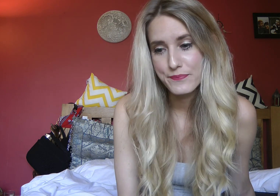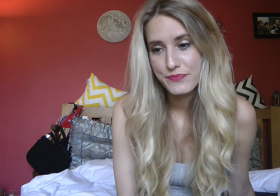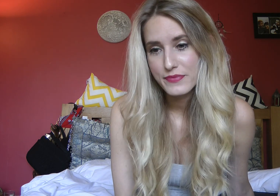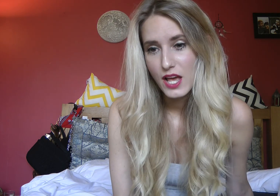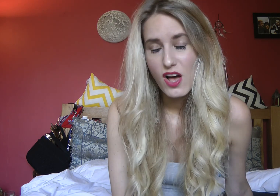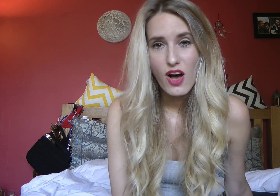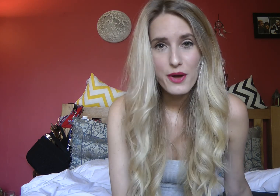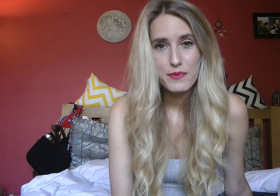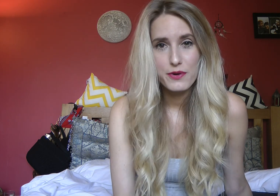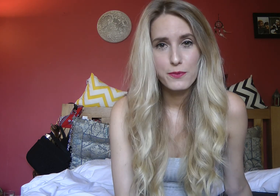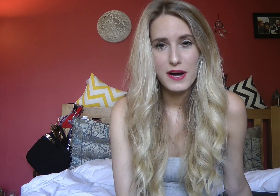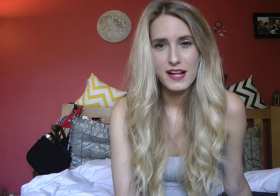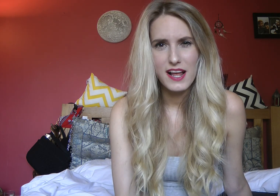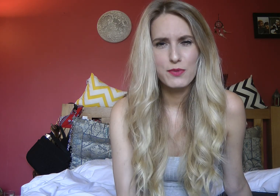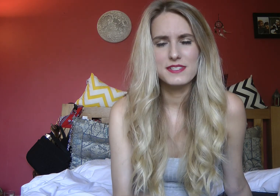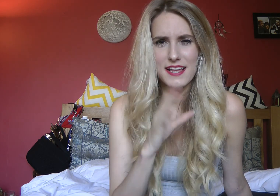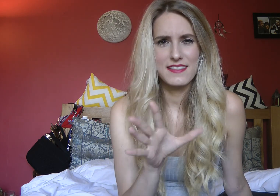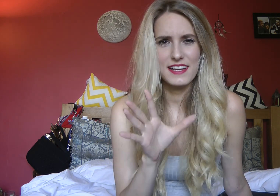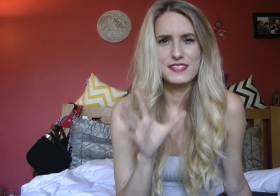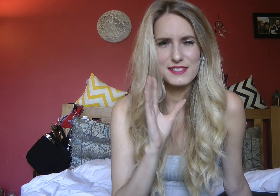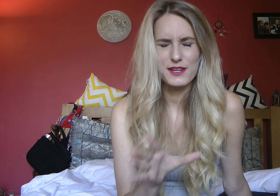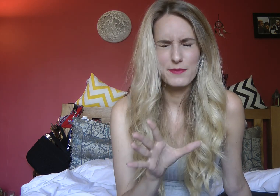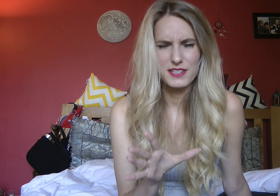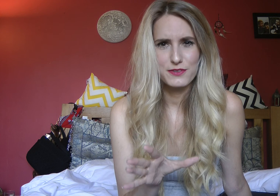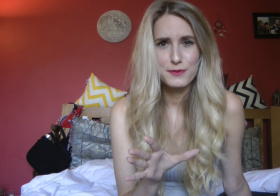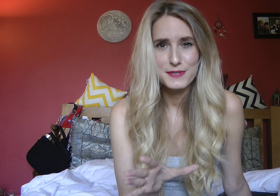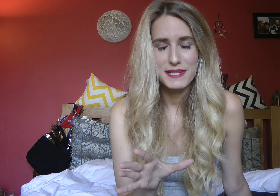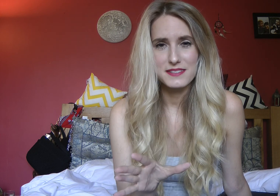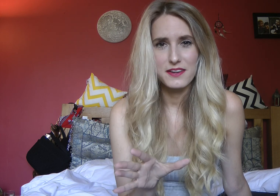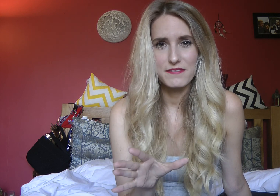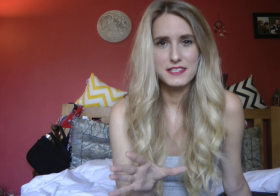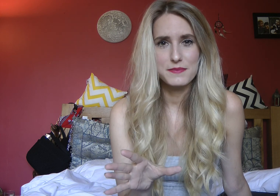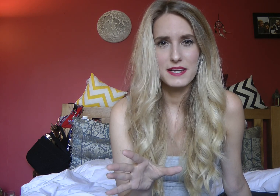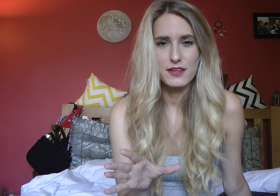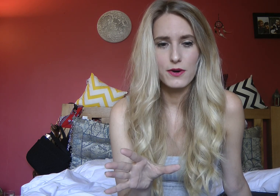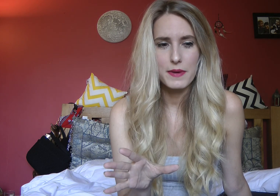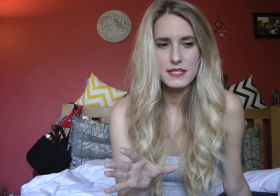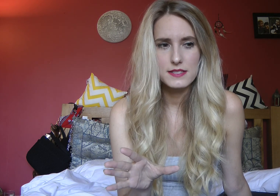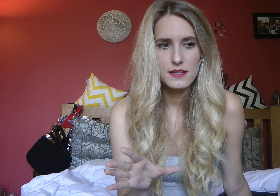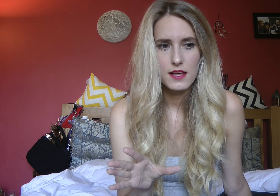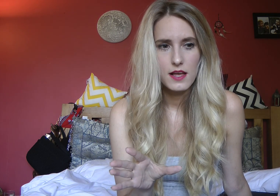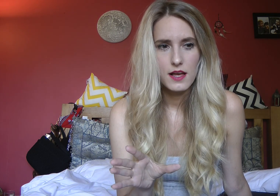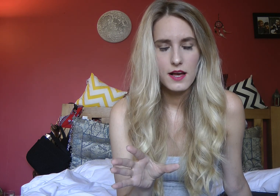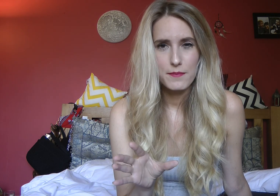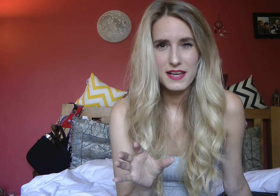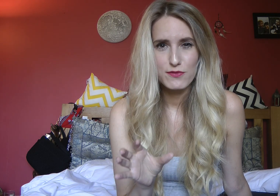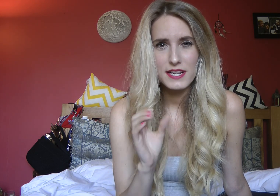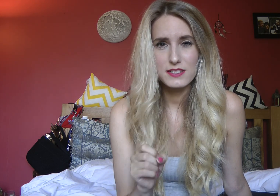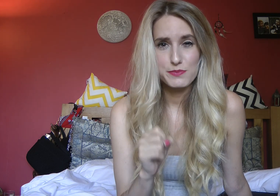hope you're all well and once again thanks so much for always being so lovely to me in the comments it really does